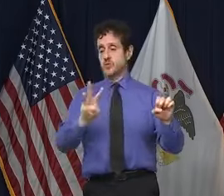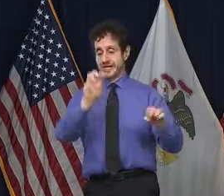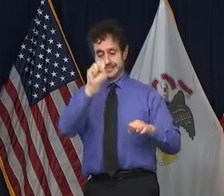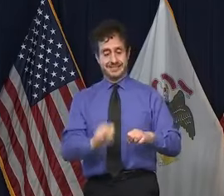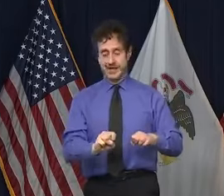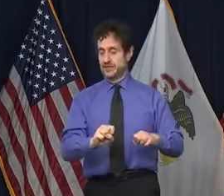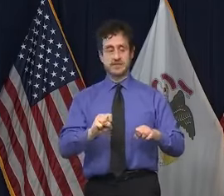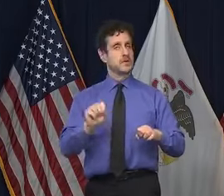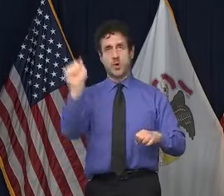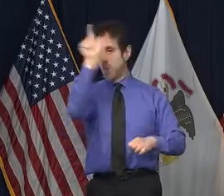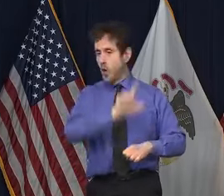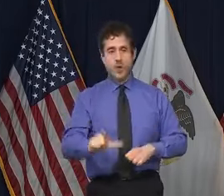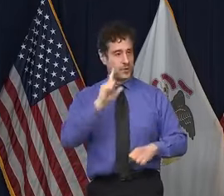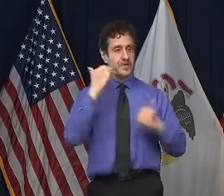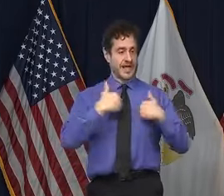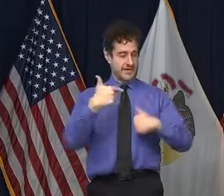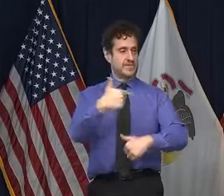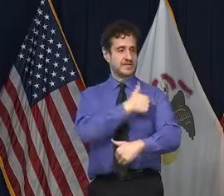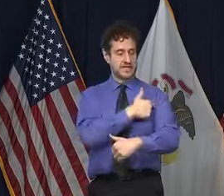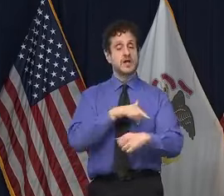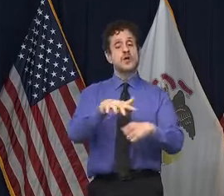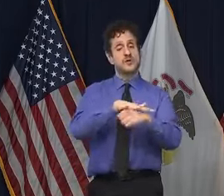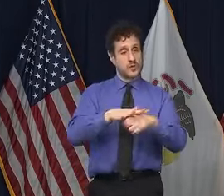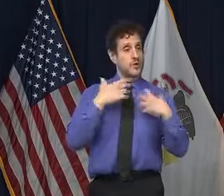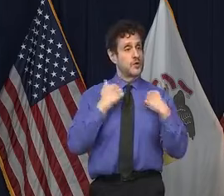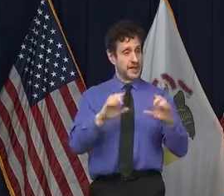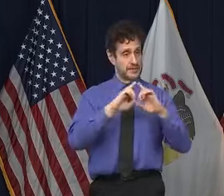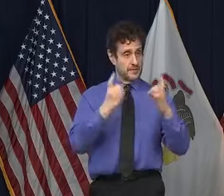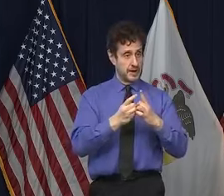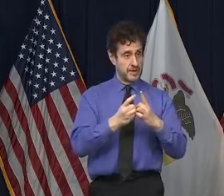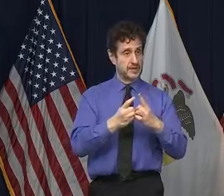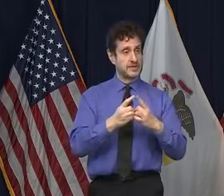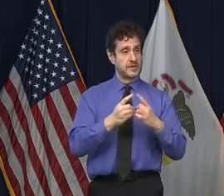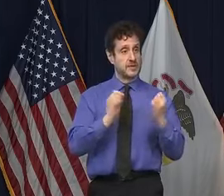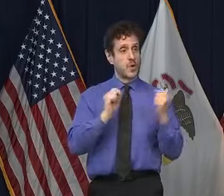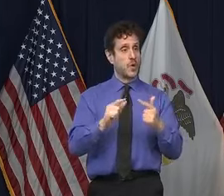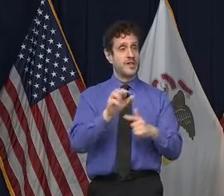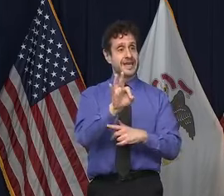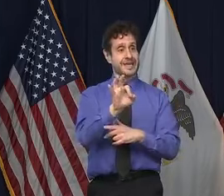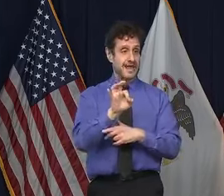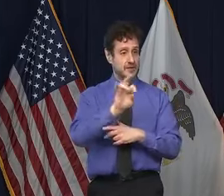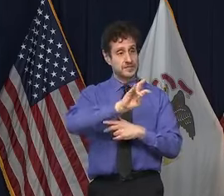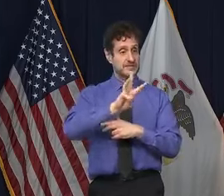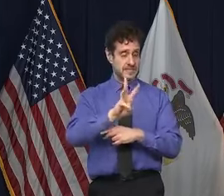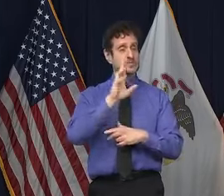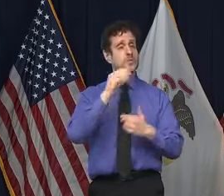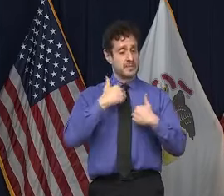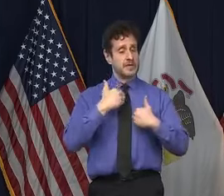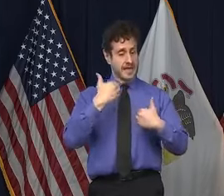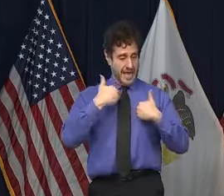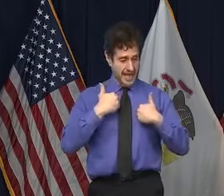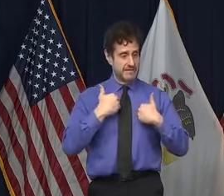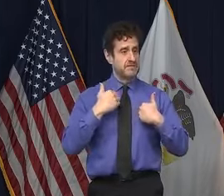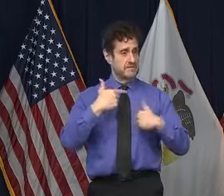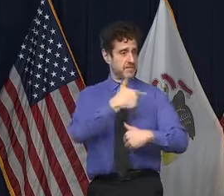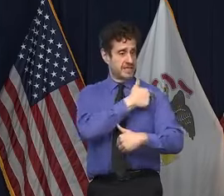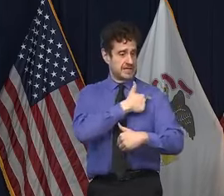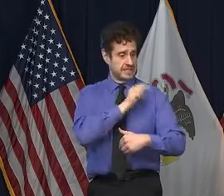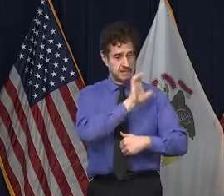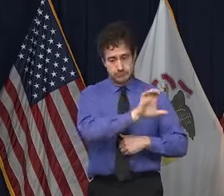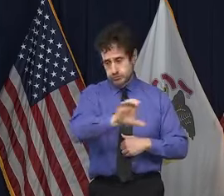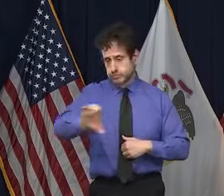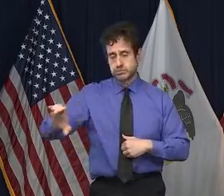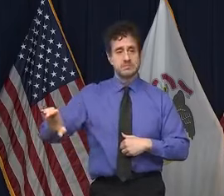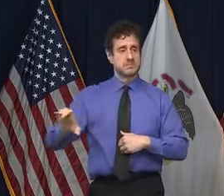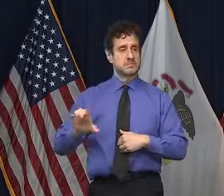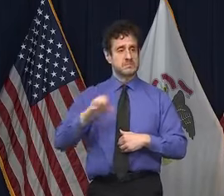certified local health departments will be receiving, you know, will be part of this effort to get the vaccine out. And